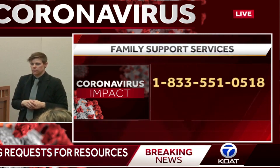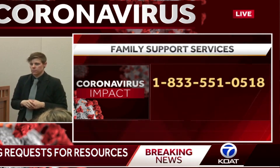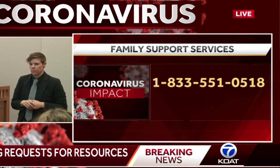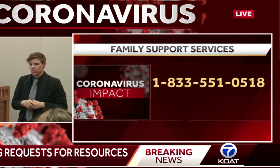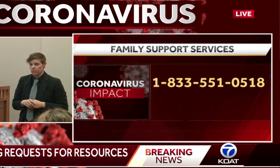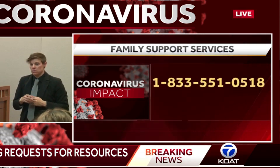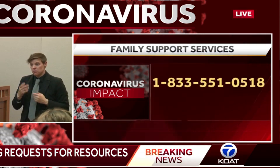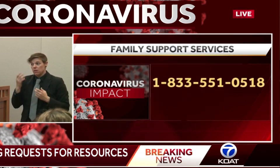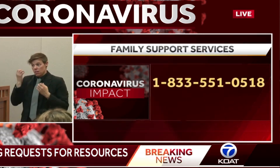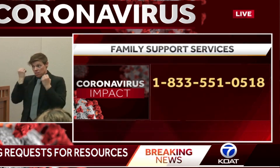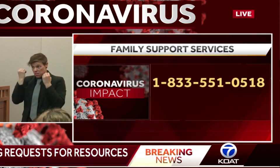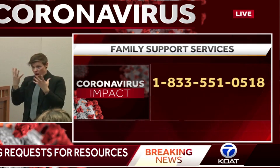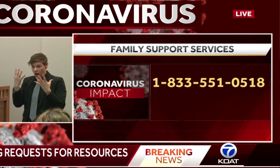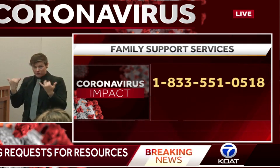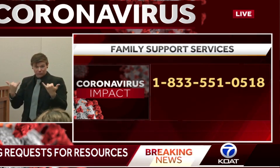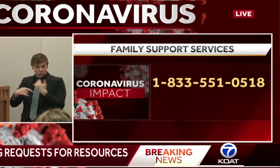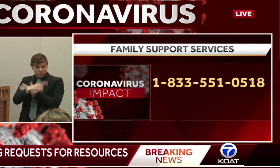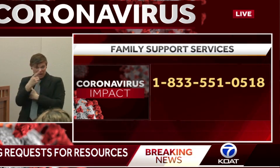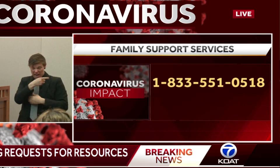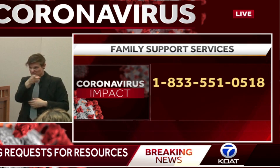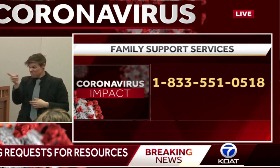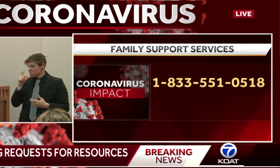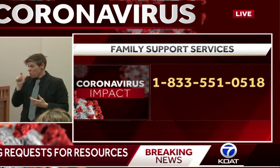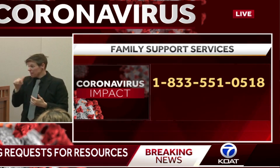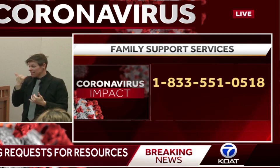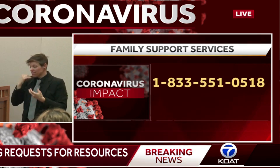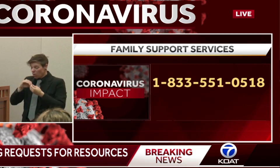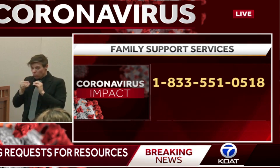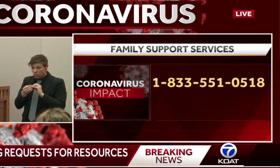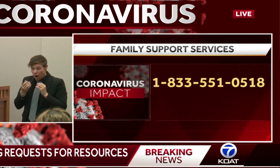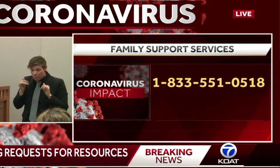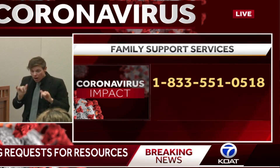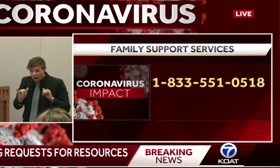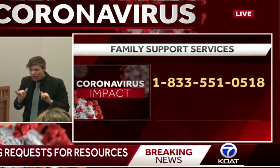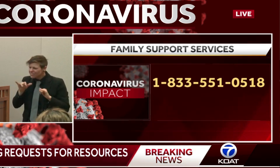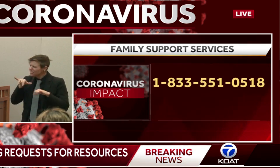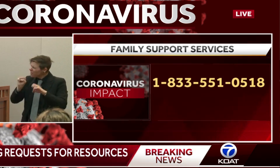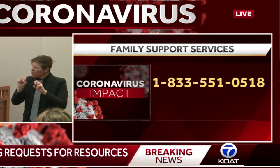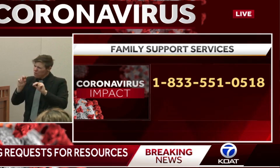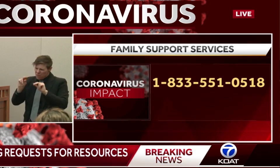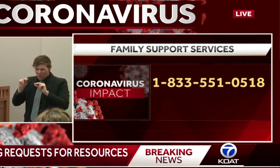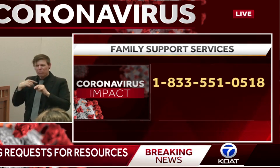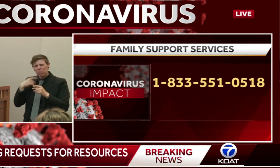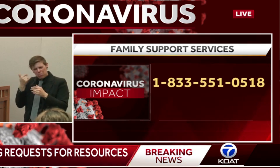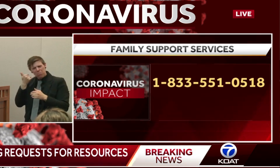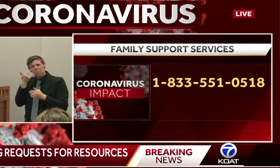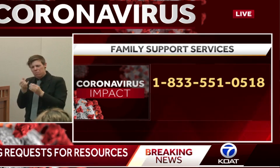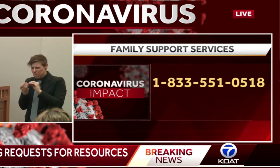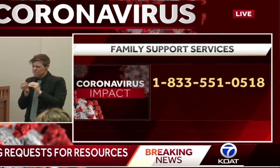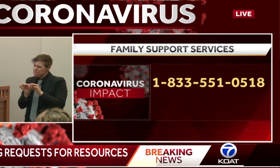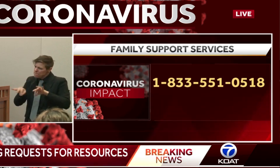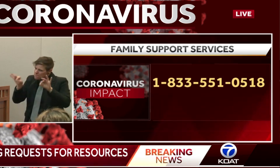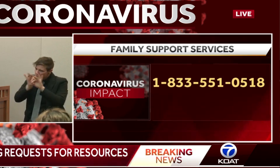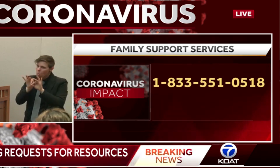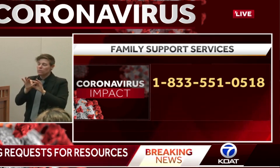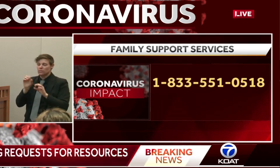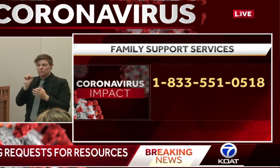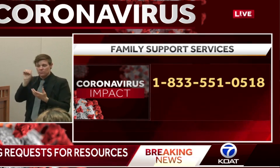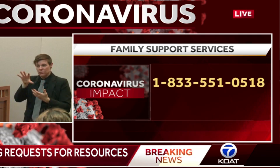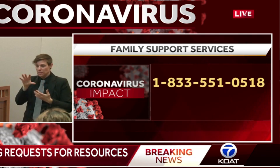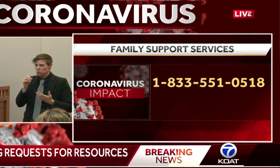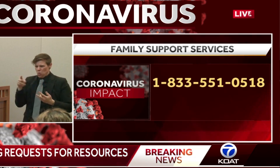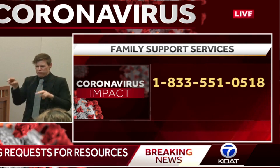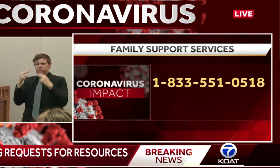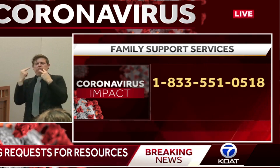You absolutely need telephone numbers, and that's exactly why we have them. And you may be very impatient with me, and you're wonderful.